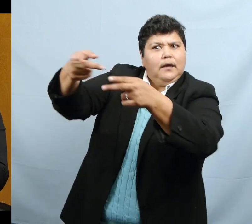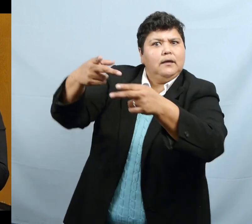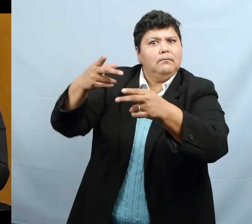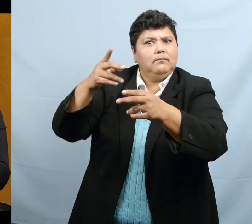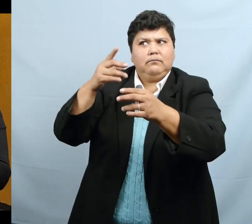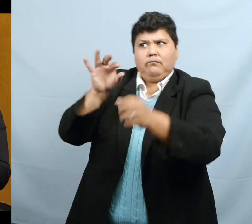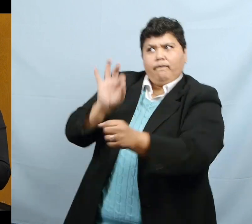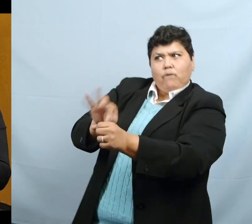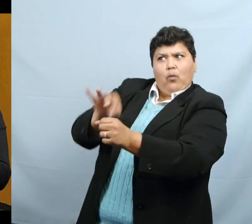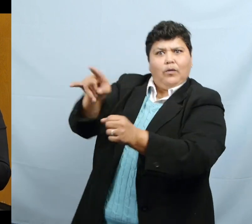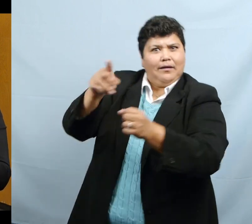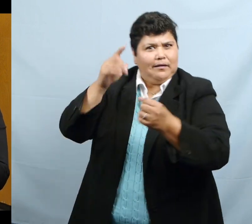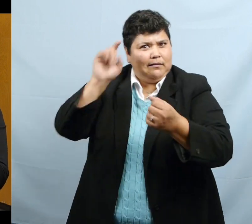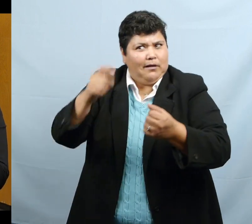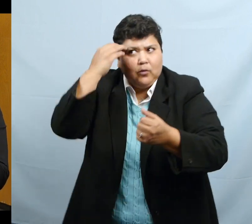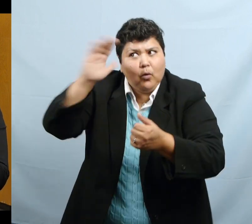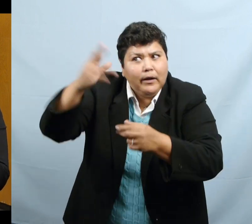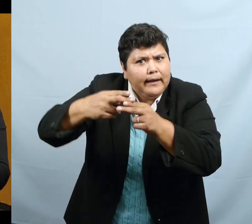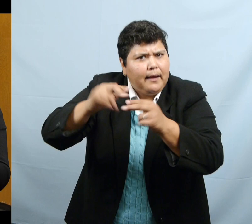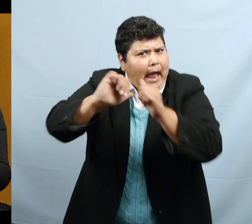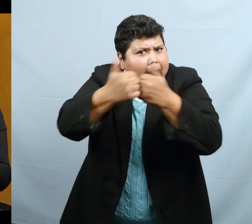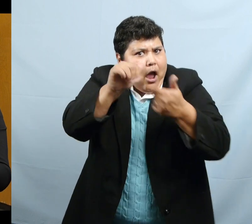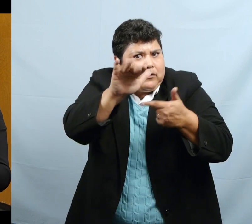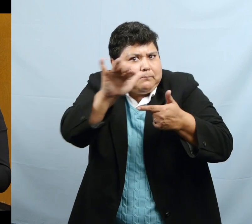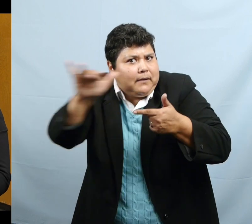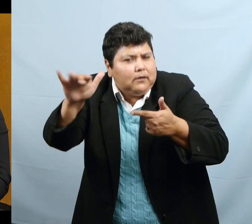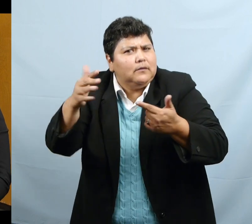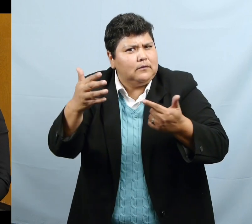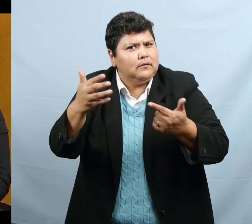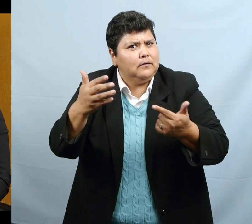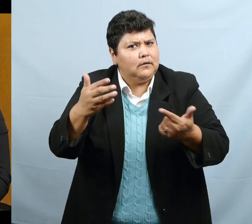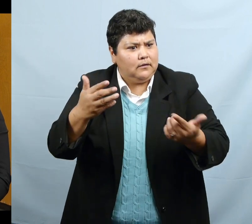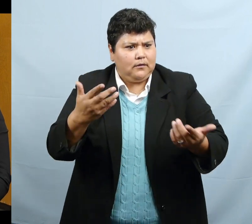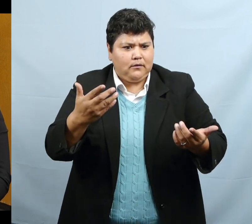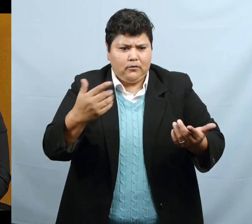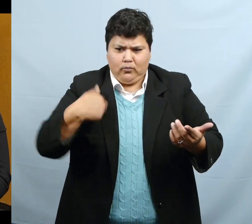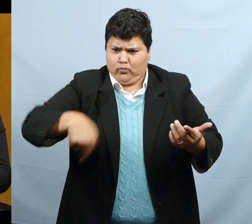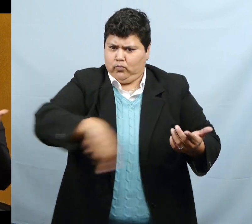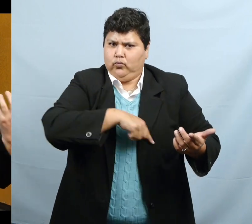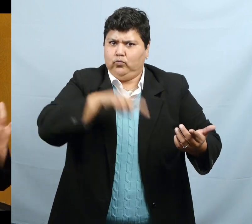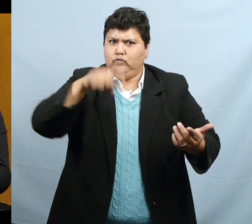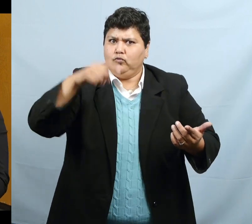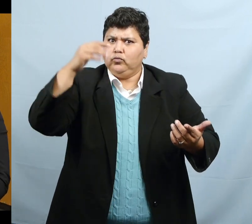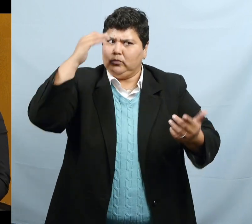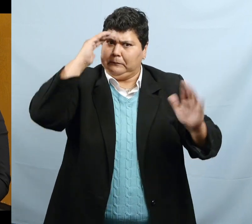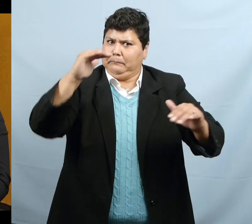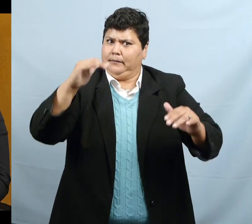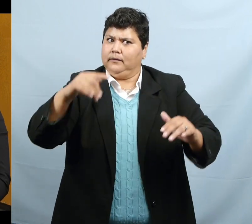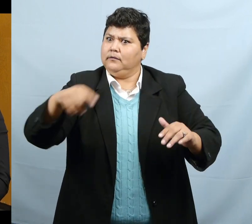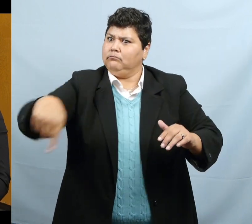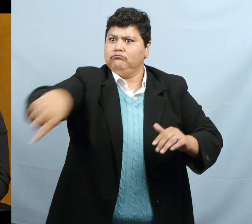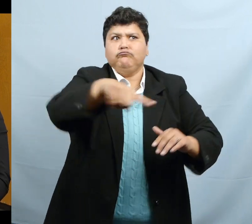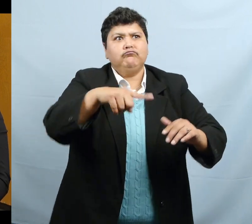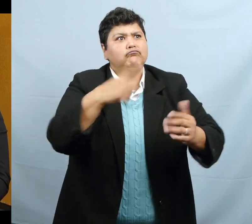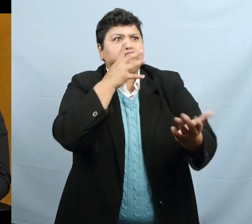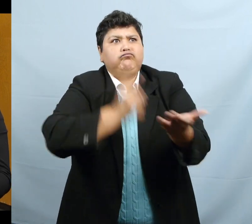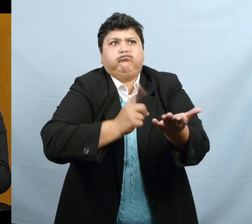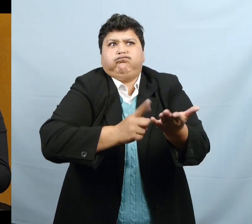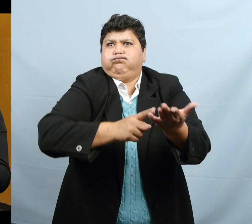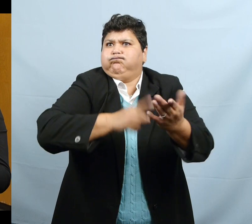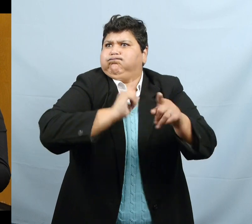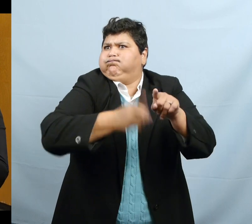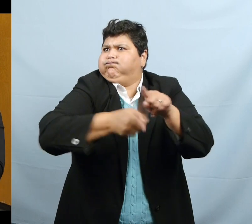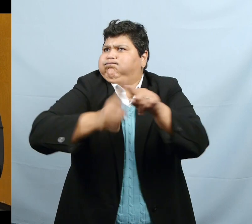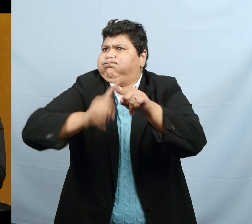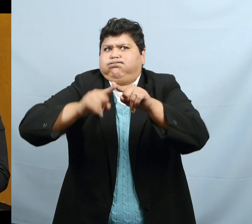spell them. And we should expect these type of calls. Because they want to know what's going on back home. Or they want to know